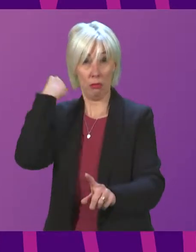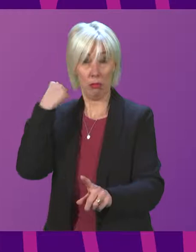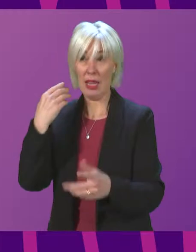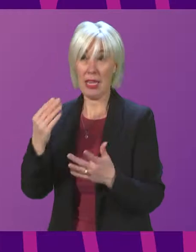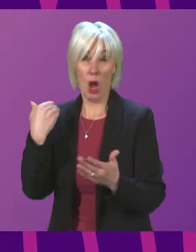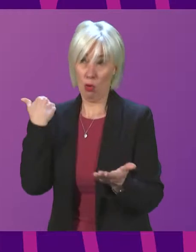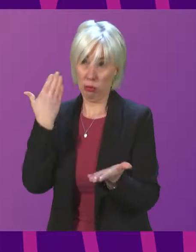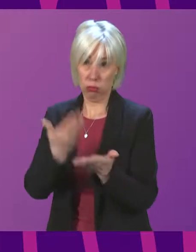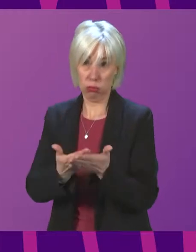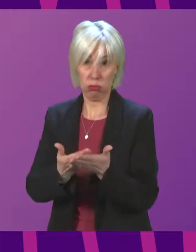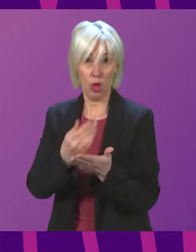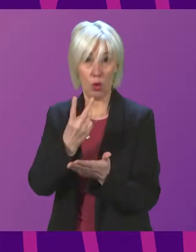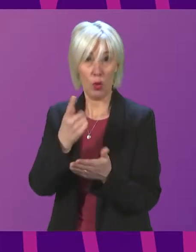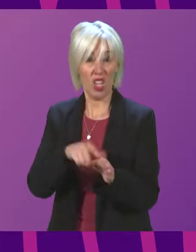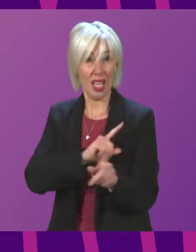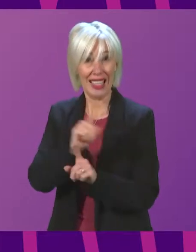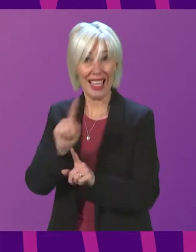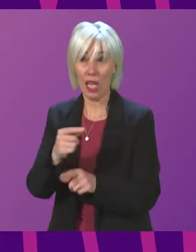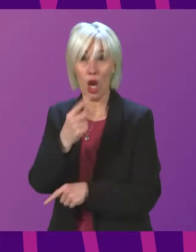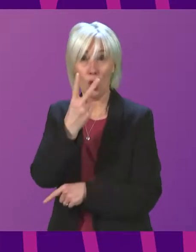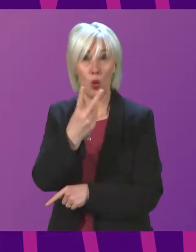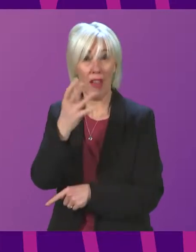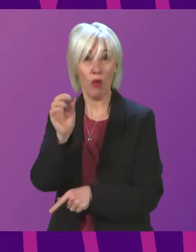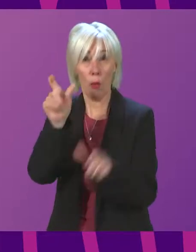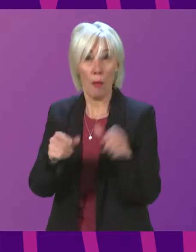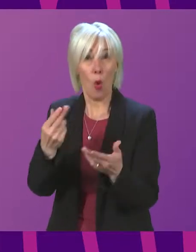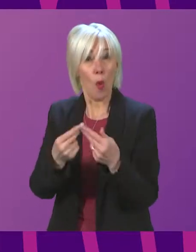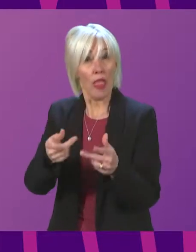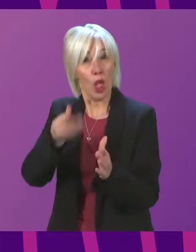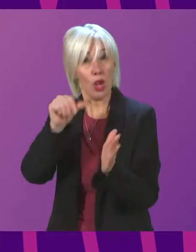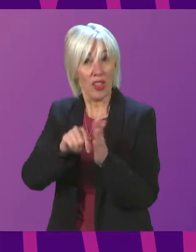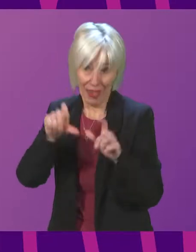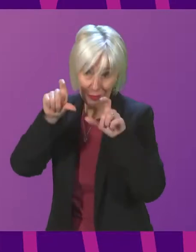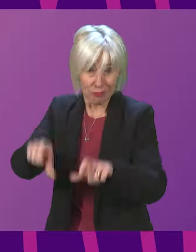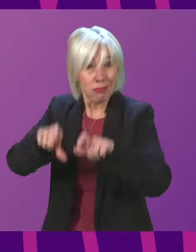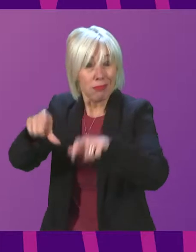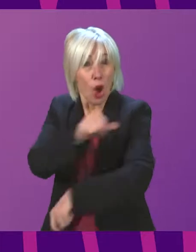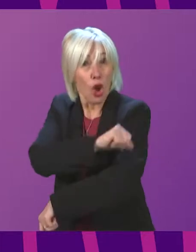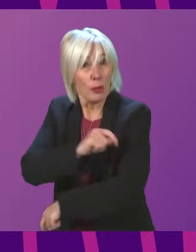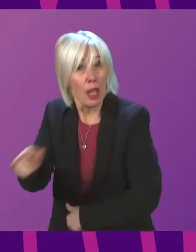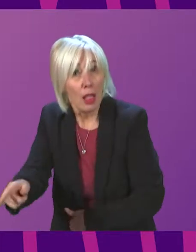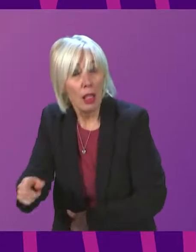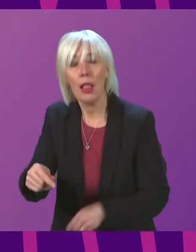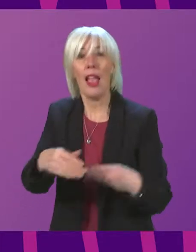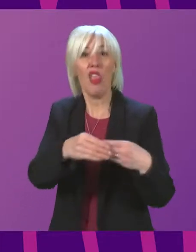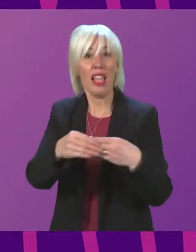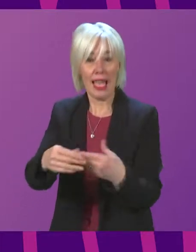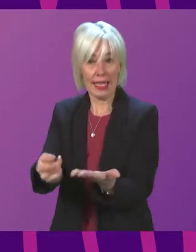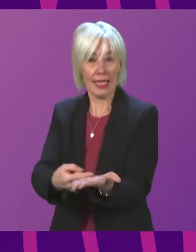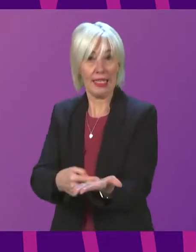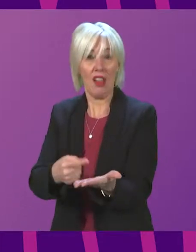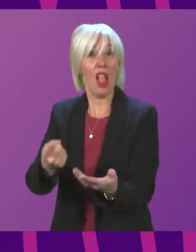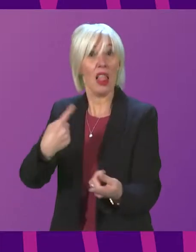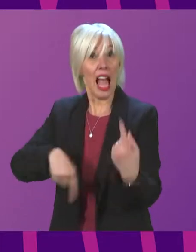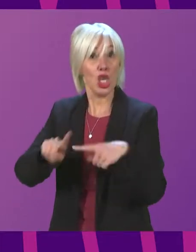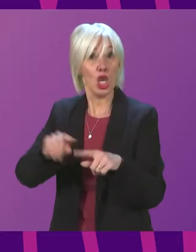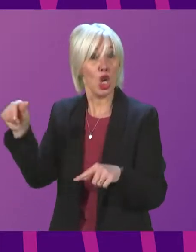people with learning disabilities are stuck in hospital. And the guidance required last year has still not